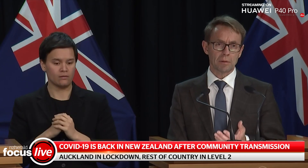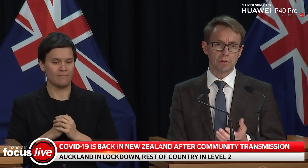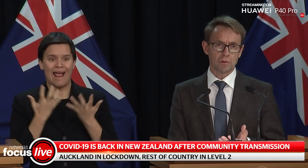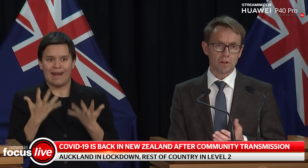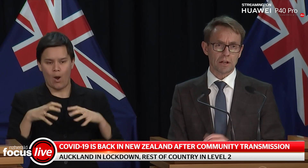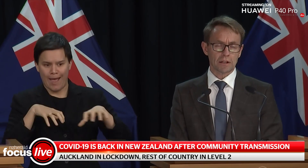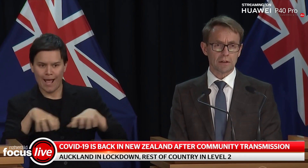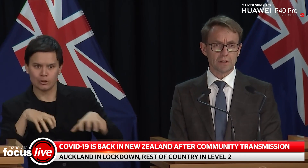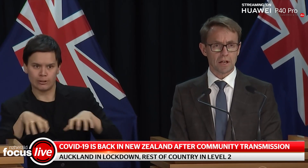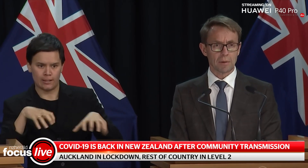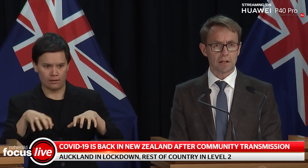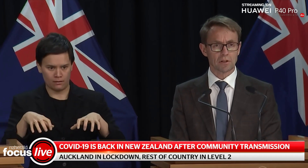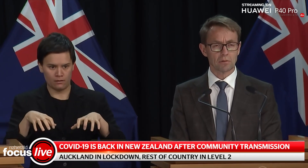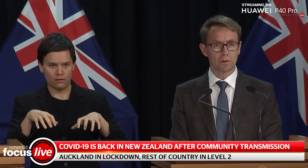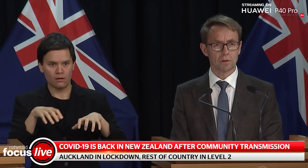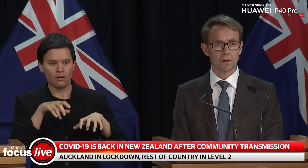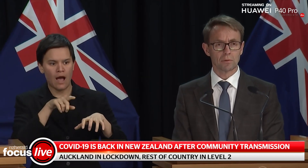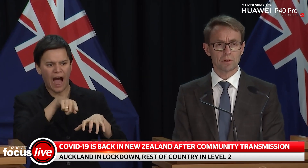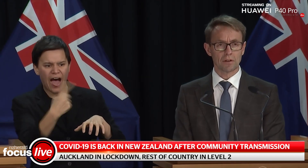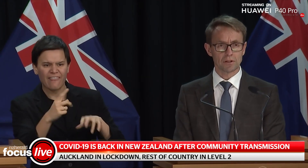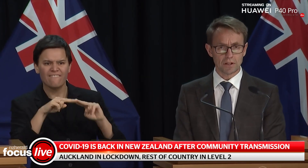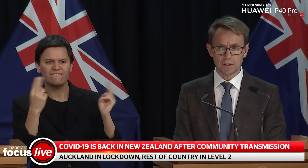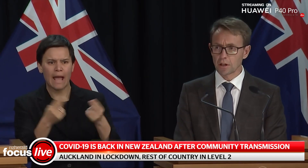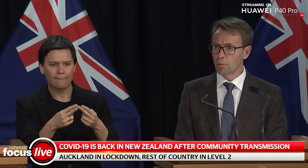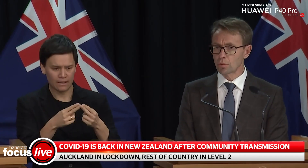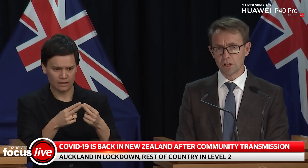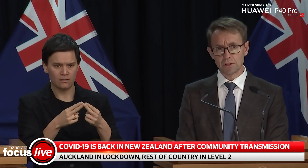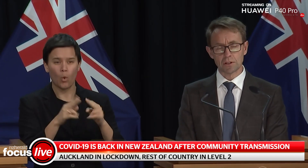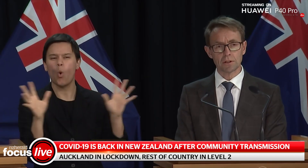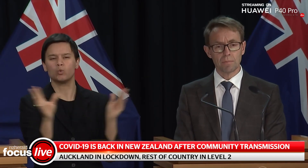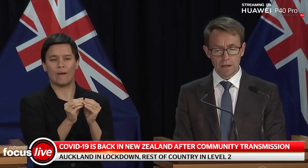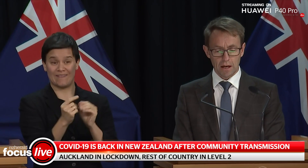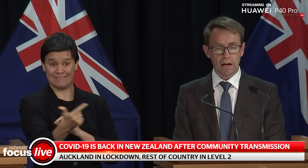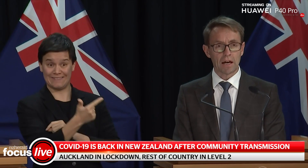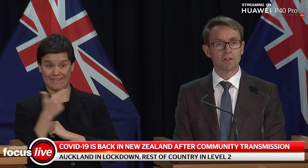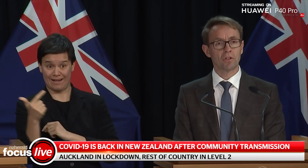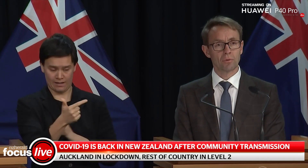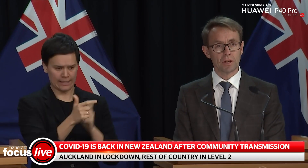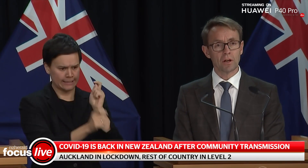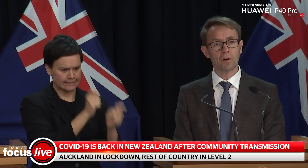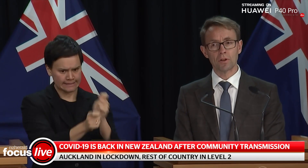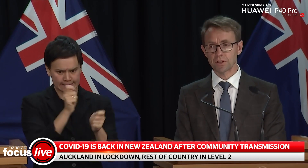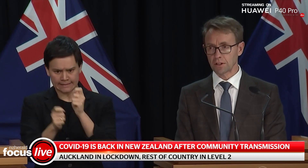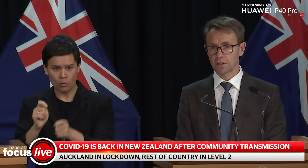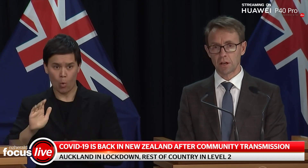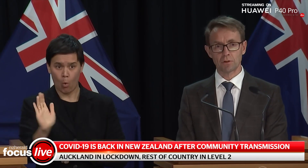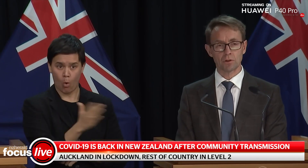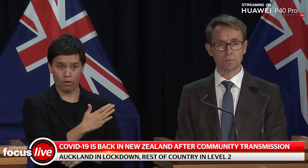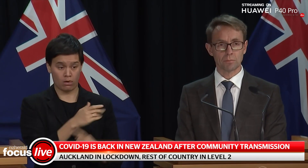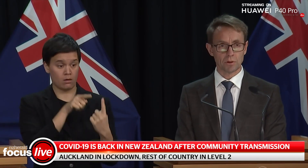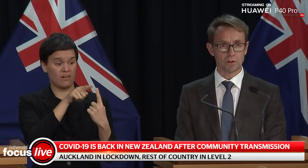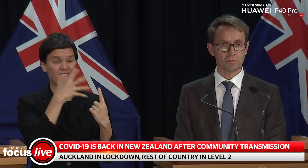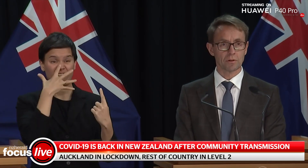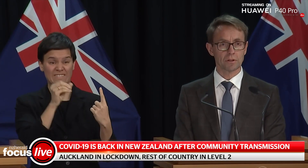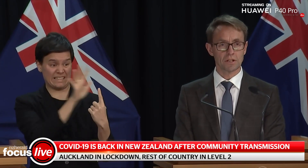family members residing in the same household. There were another six were all tested and three of the six have